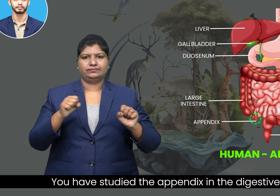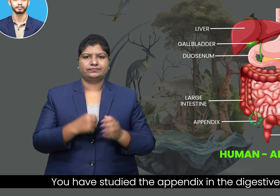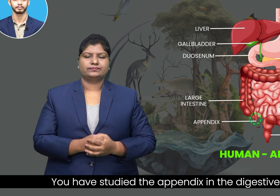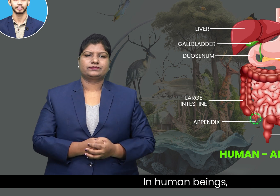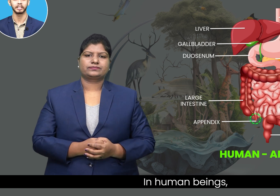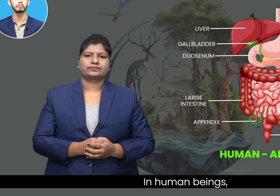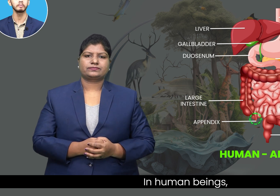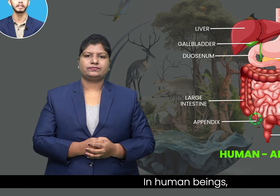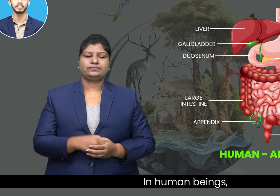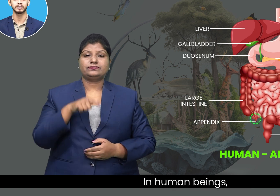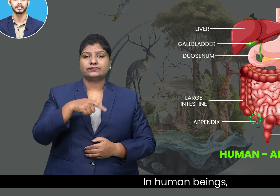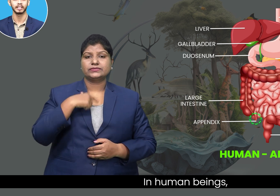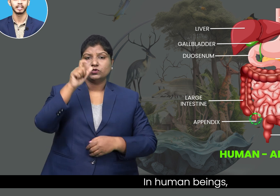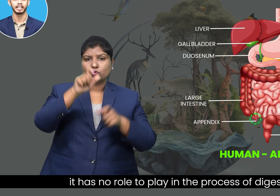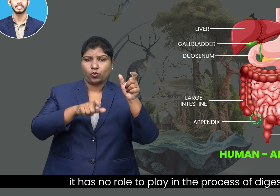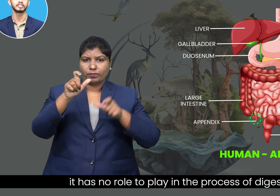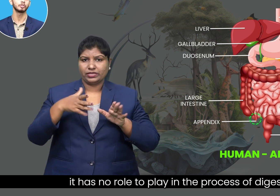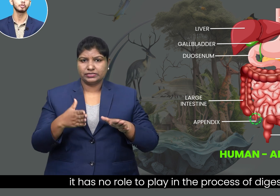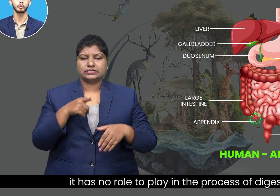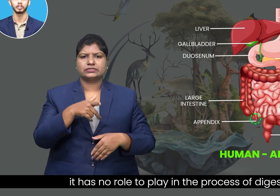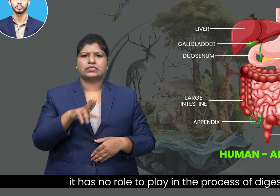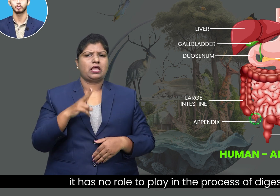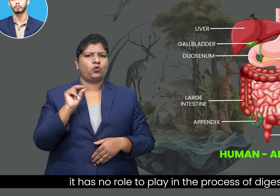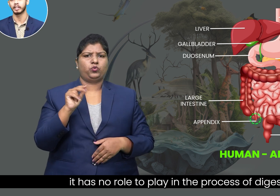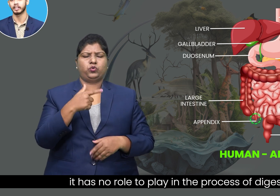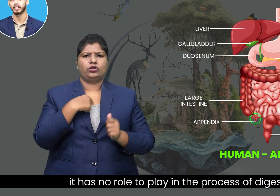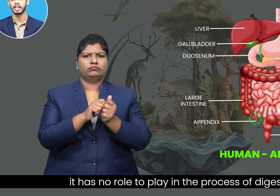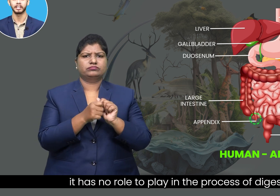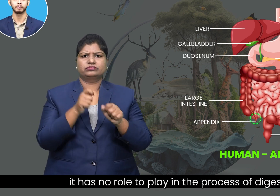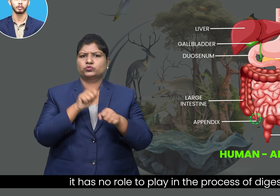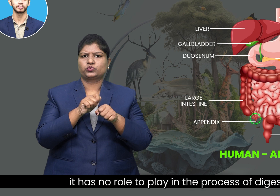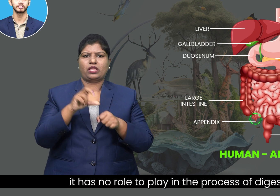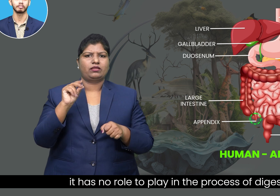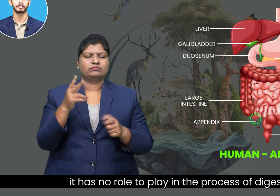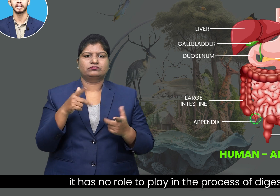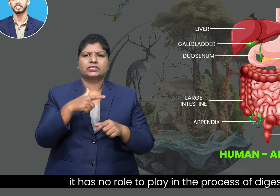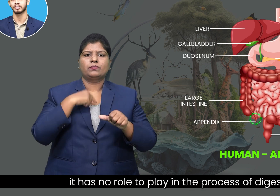In human beings, it has no role to play in the process of digestion.